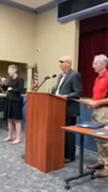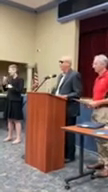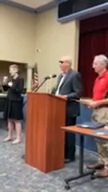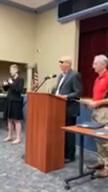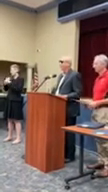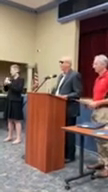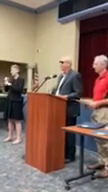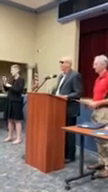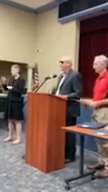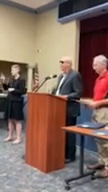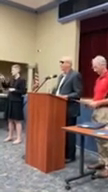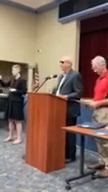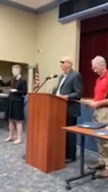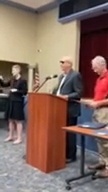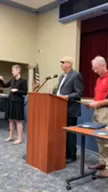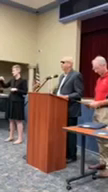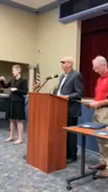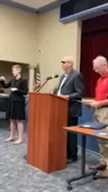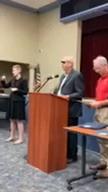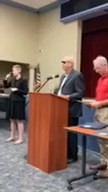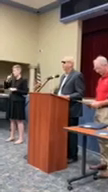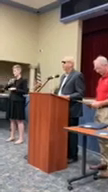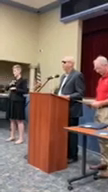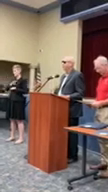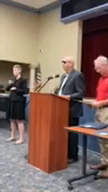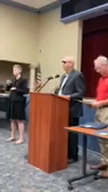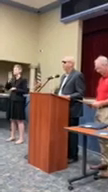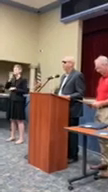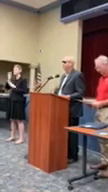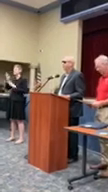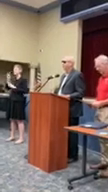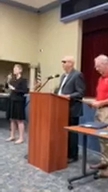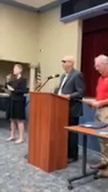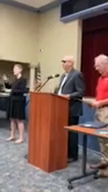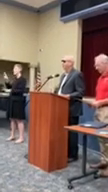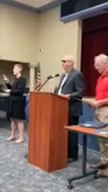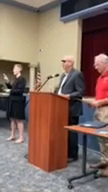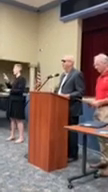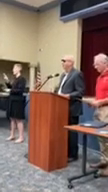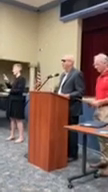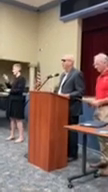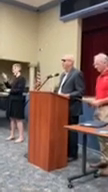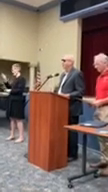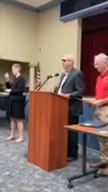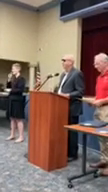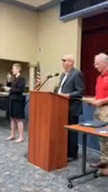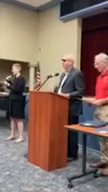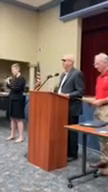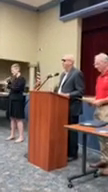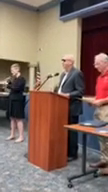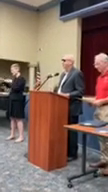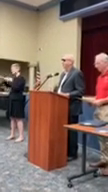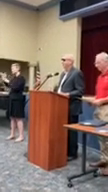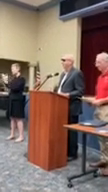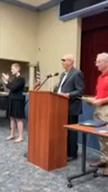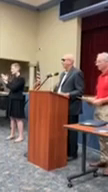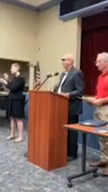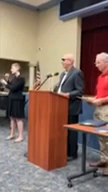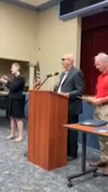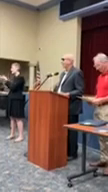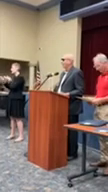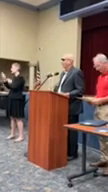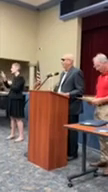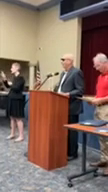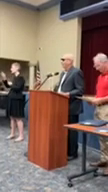player. She will be going to University of North Florida to study psychology with a minor in forensics. is what I'm talking about.